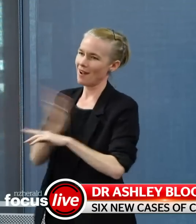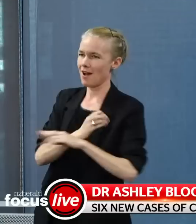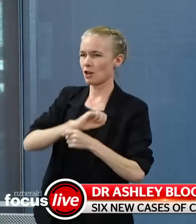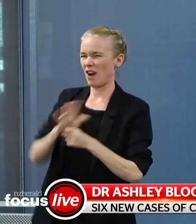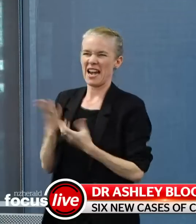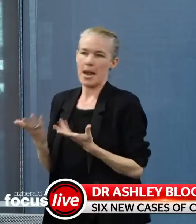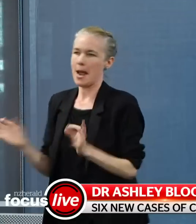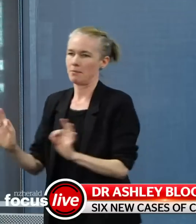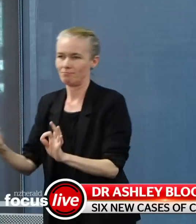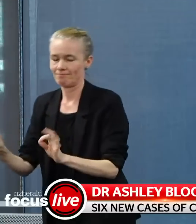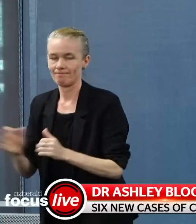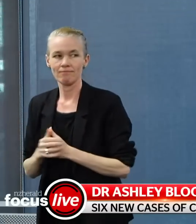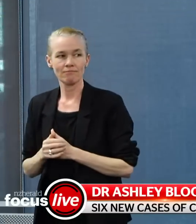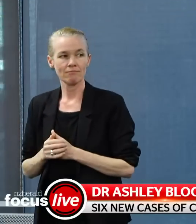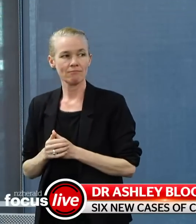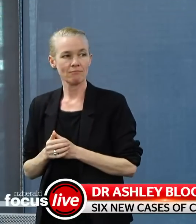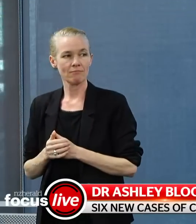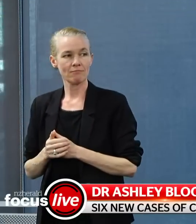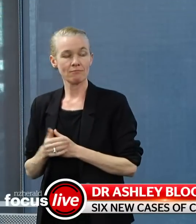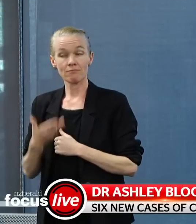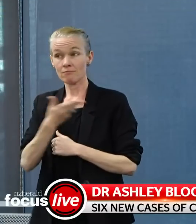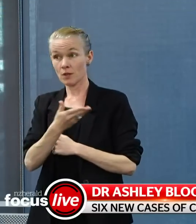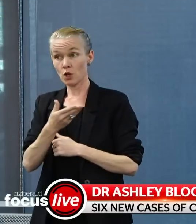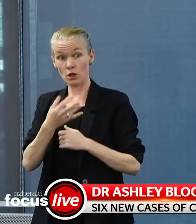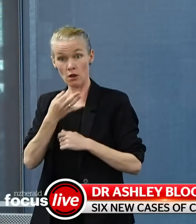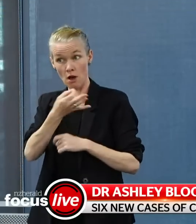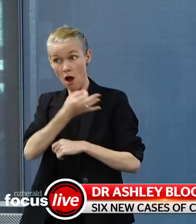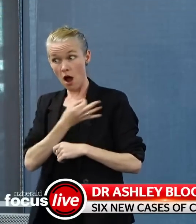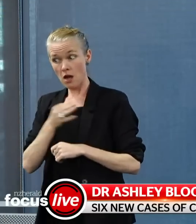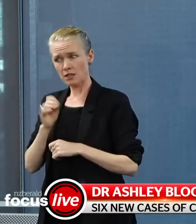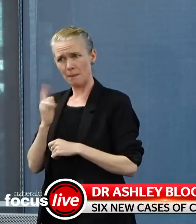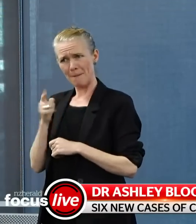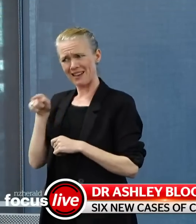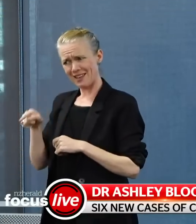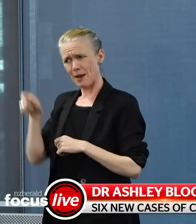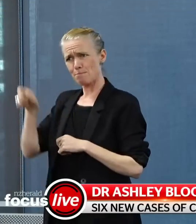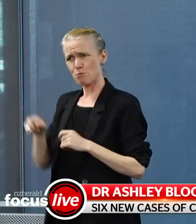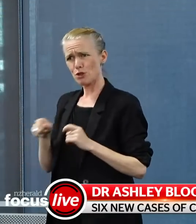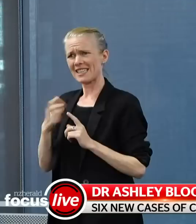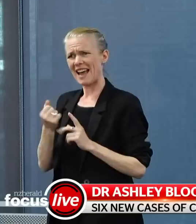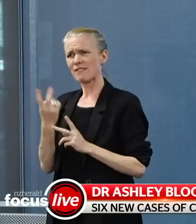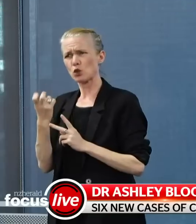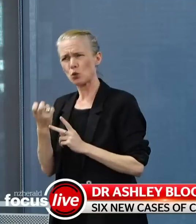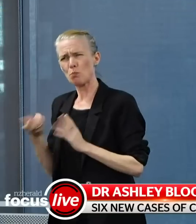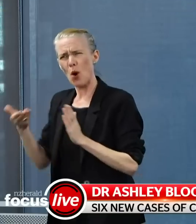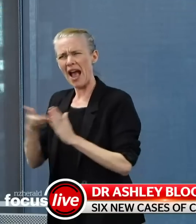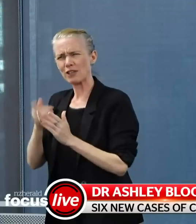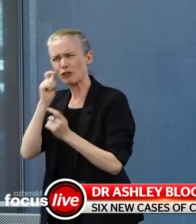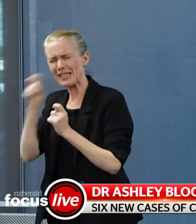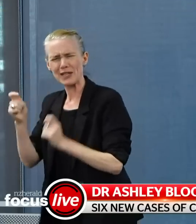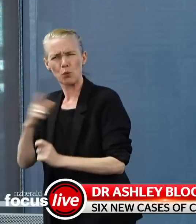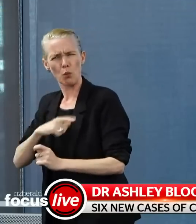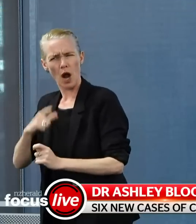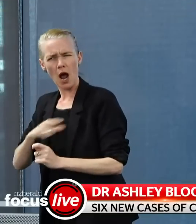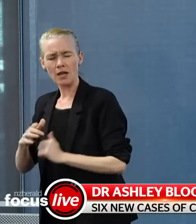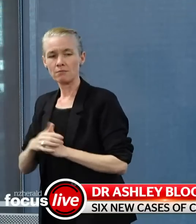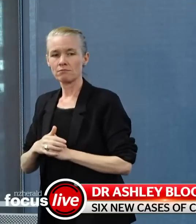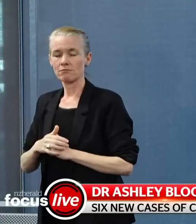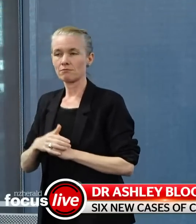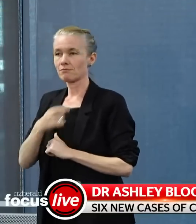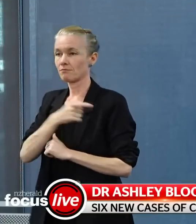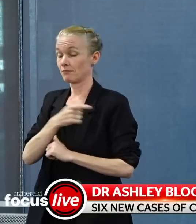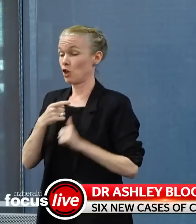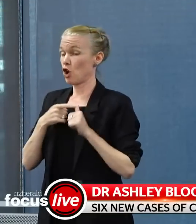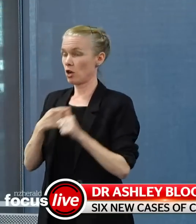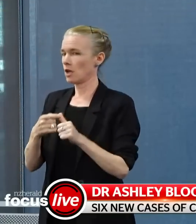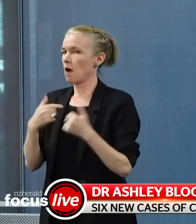he tested that two further times outside of managed isolation? It's not immediately clear to me. I think he was under the impression that he should be. He was